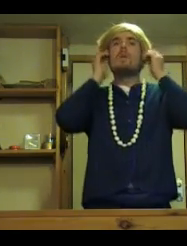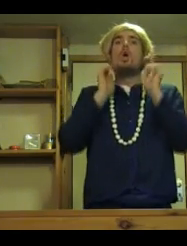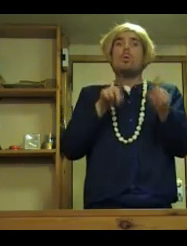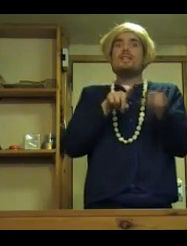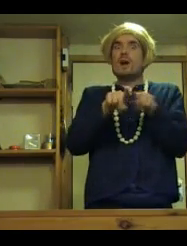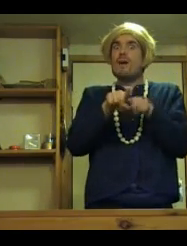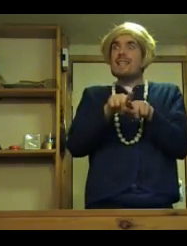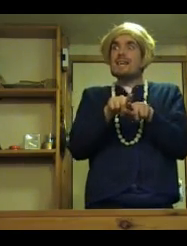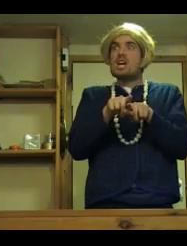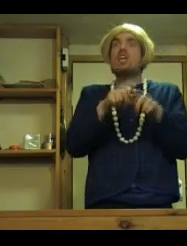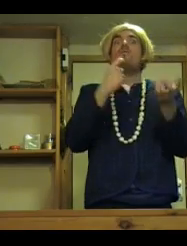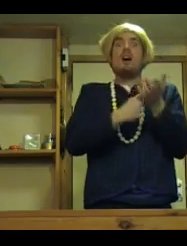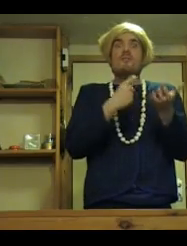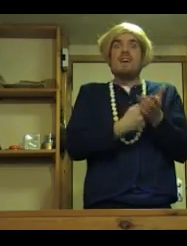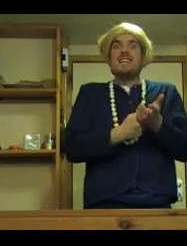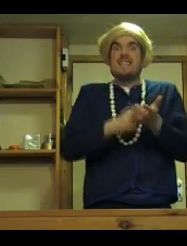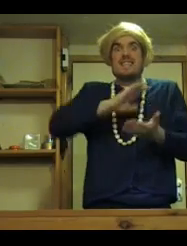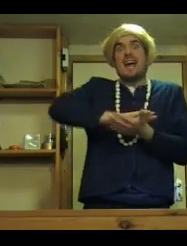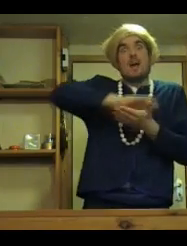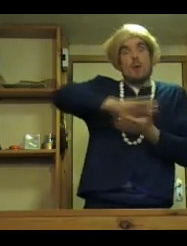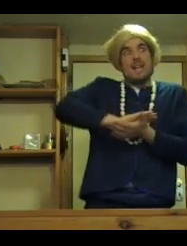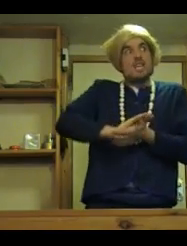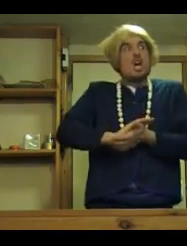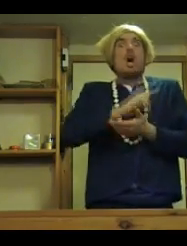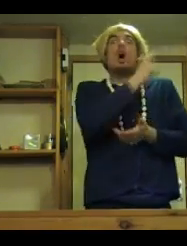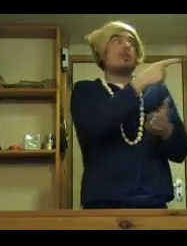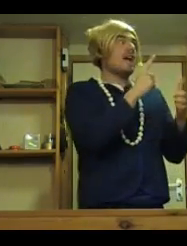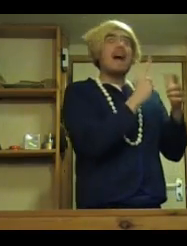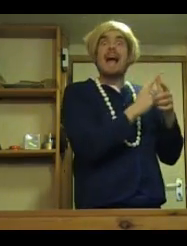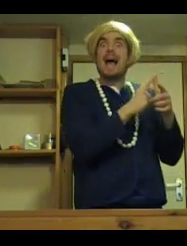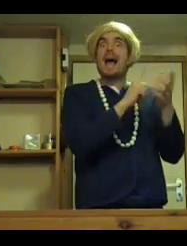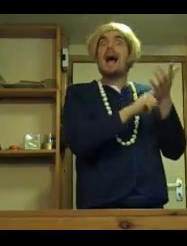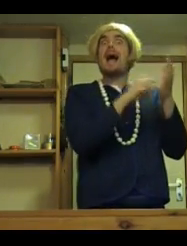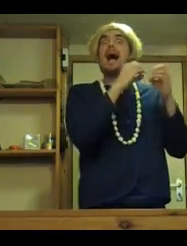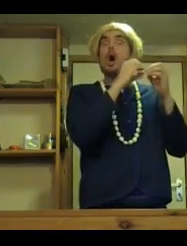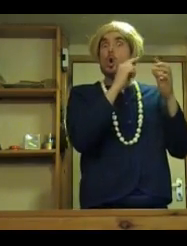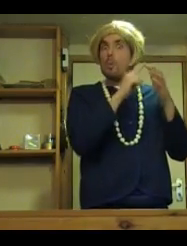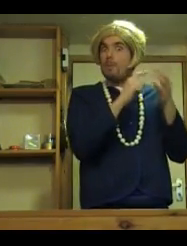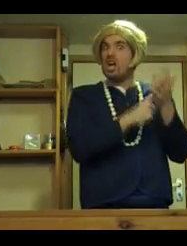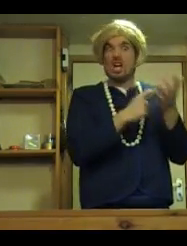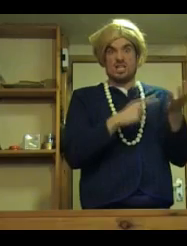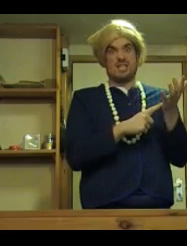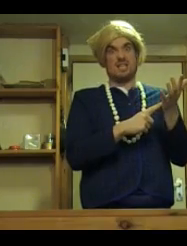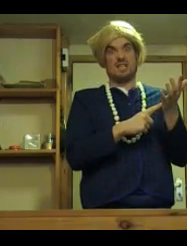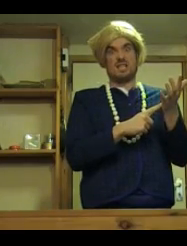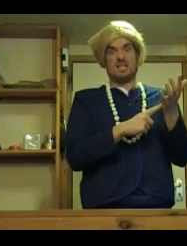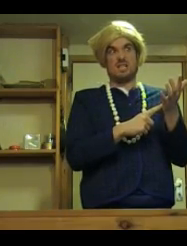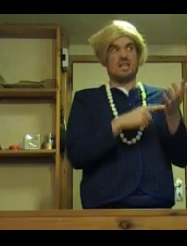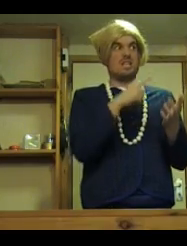We tried the Rosita Sandwich on Albert and